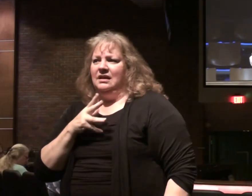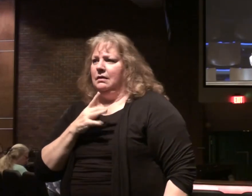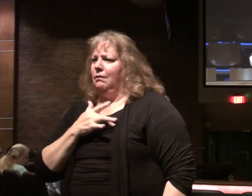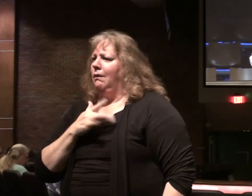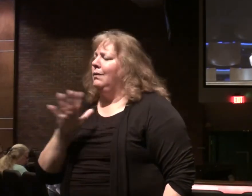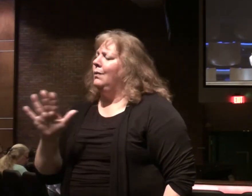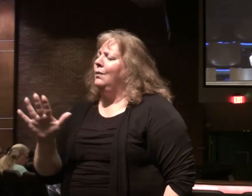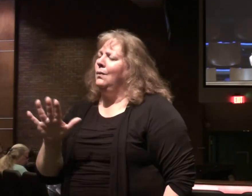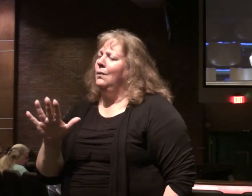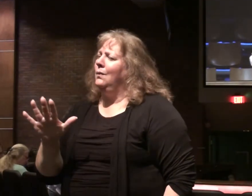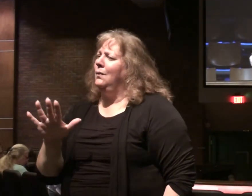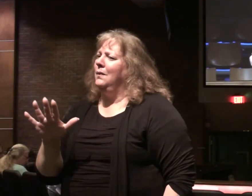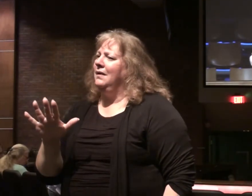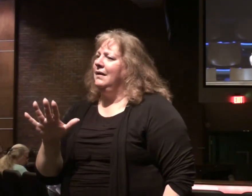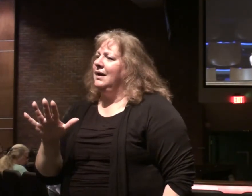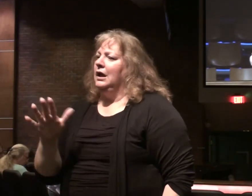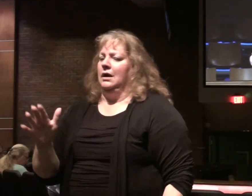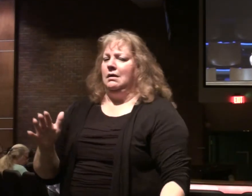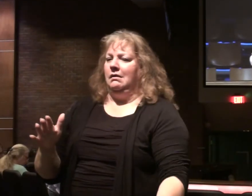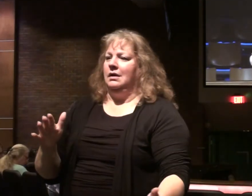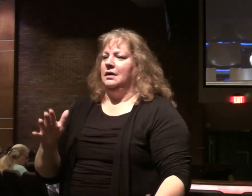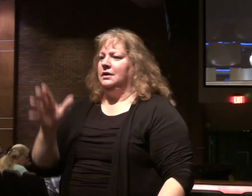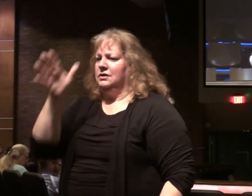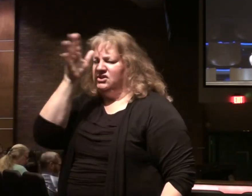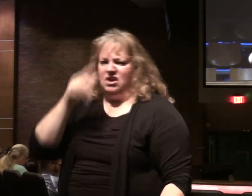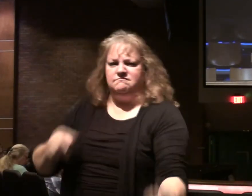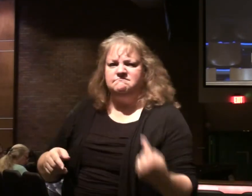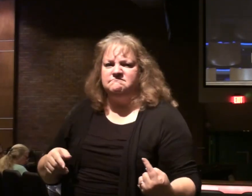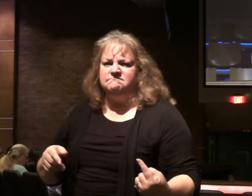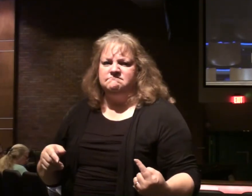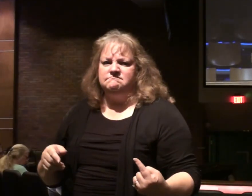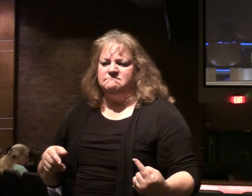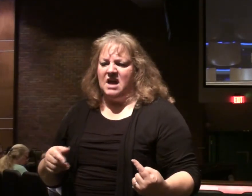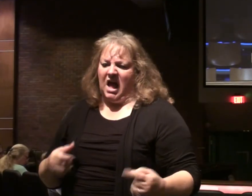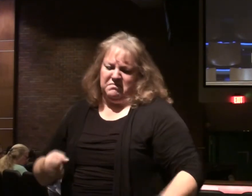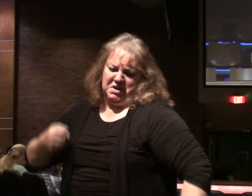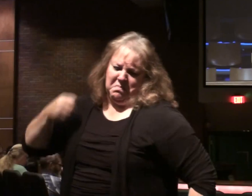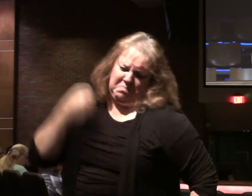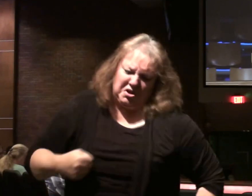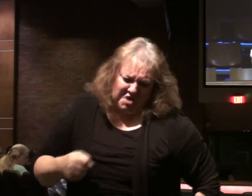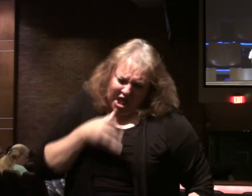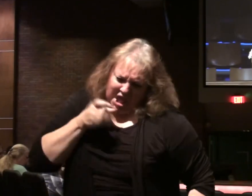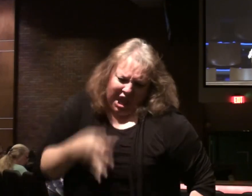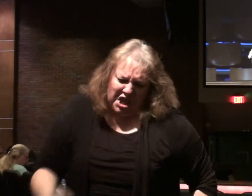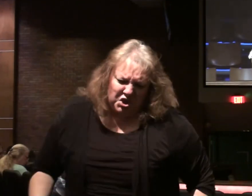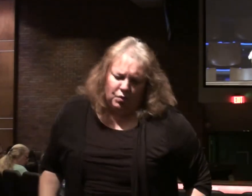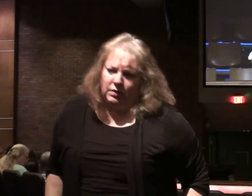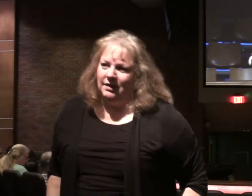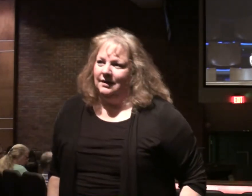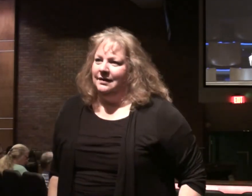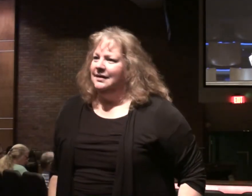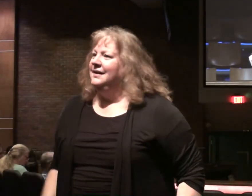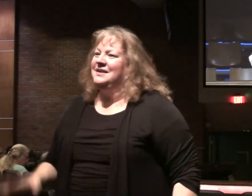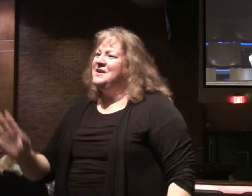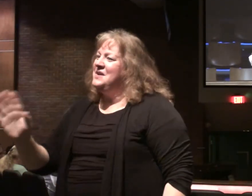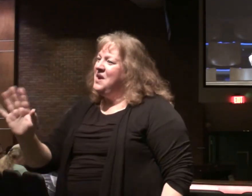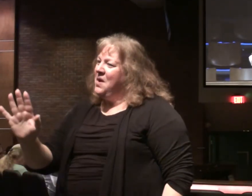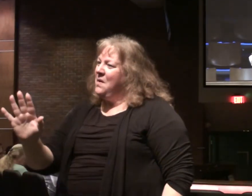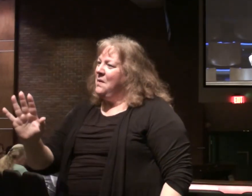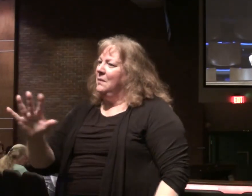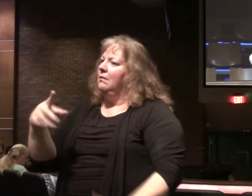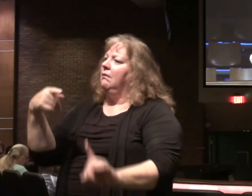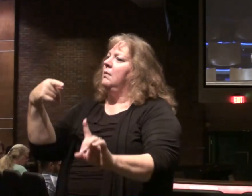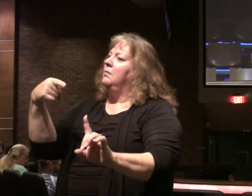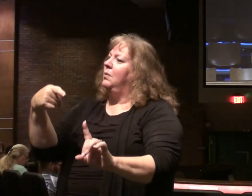heart towards others. You know, come here, Dad. Come here, Isaiah. I'm just going to punch you in the face. I hate that. The point is